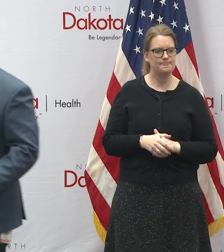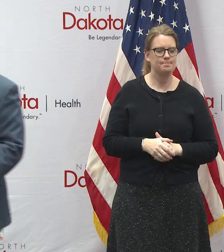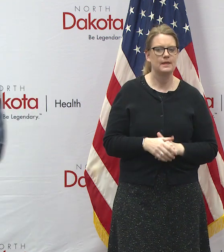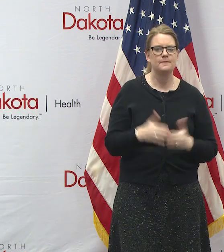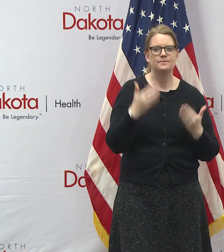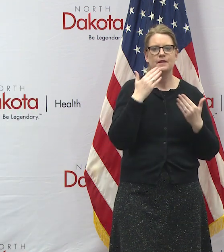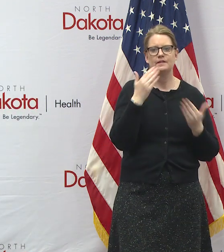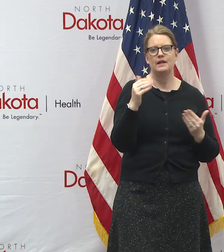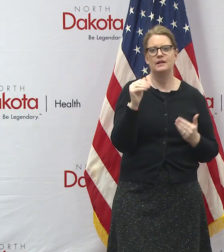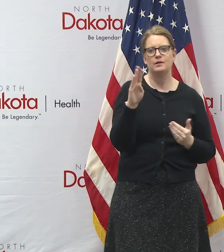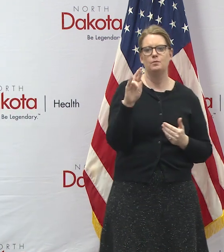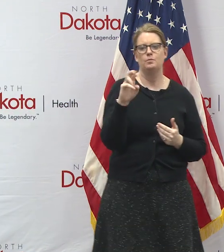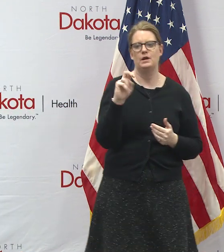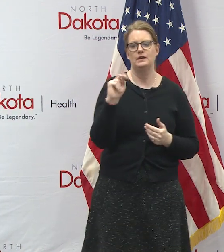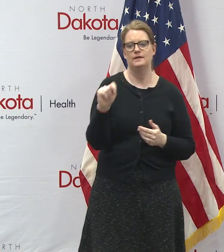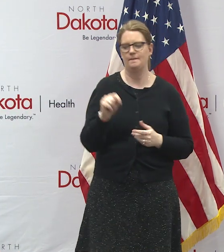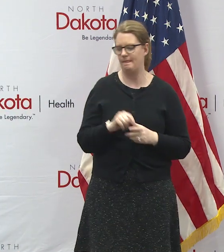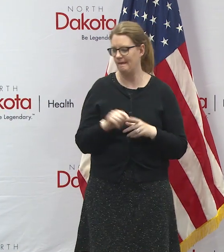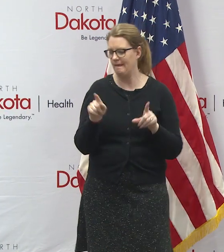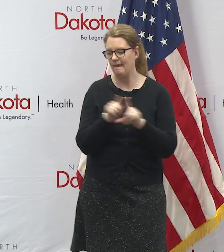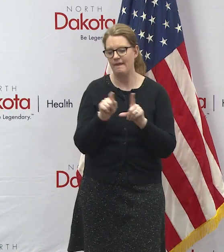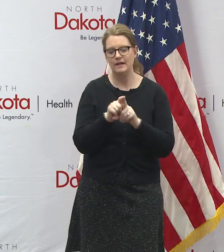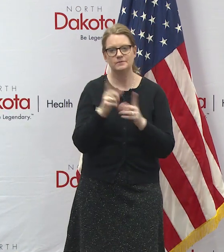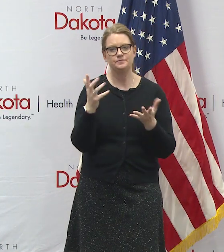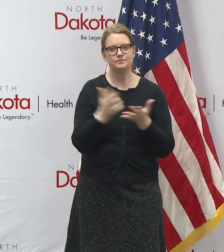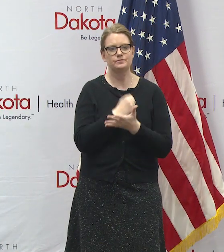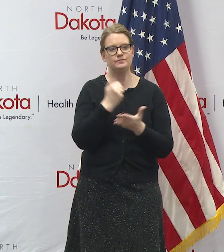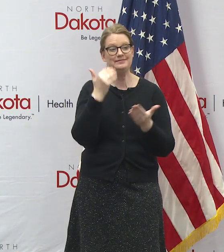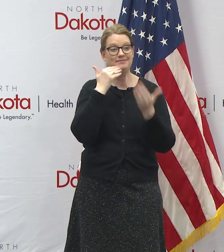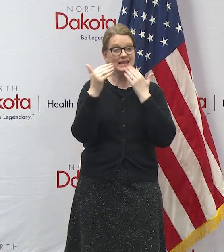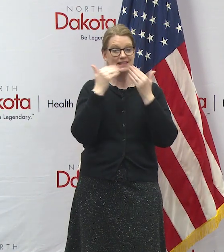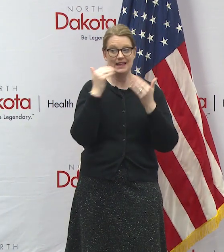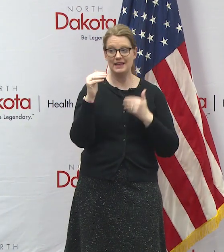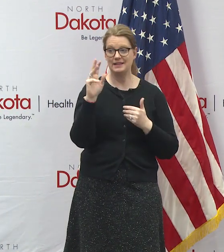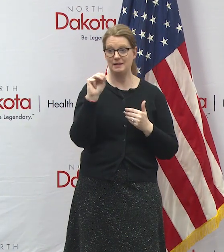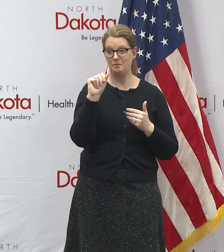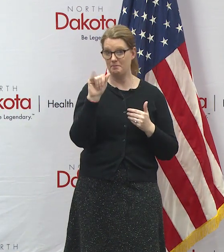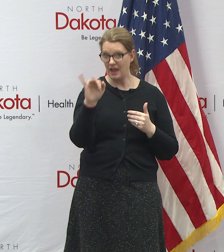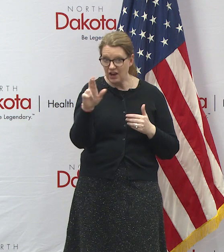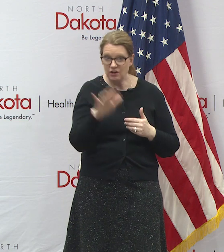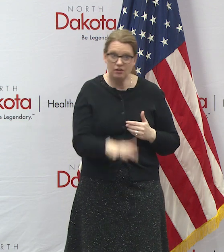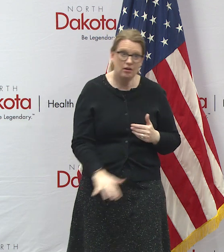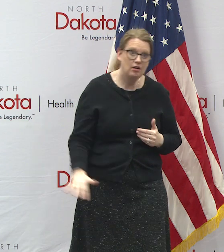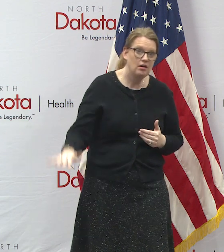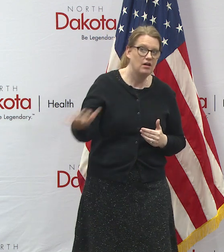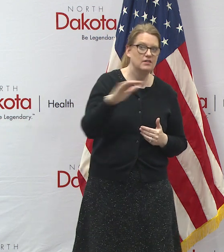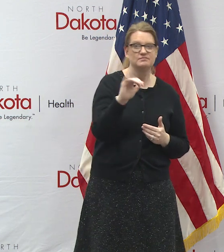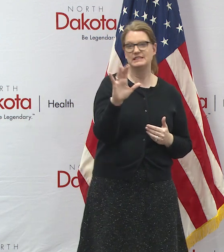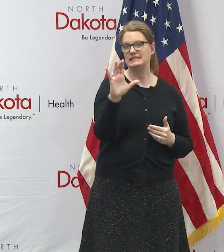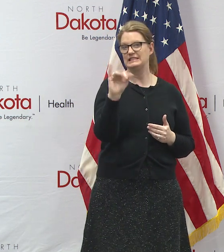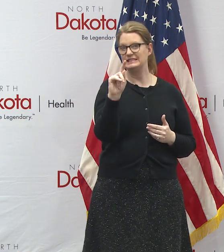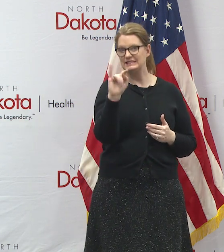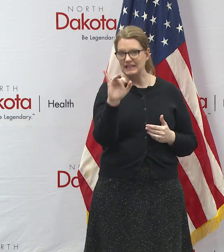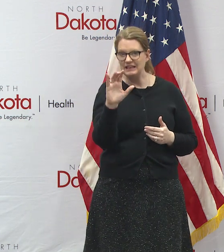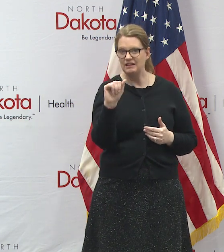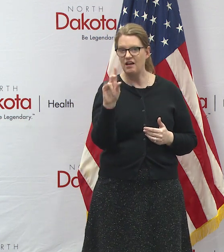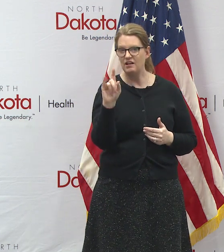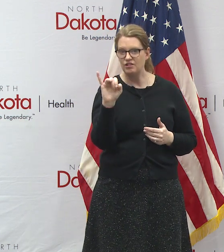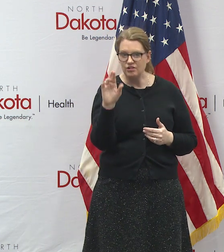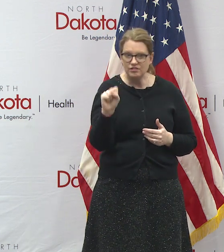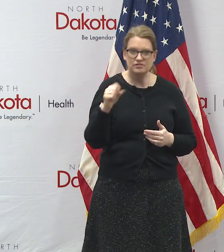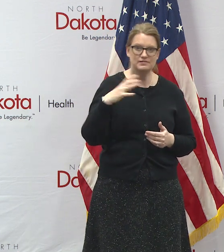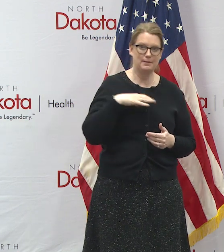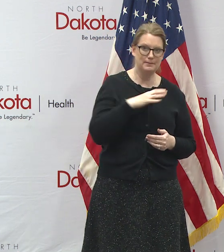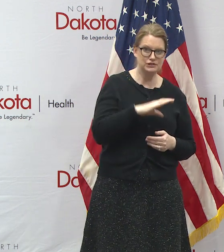thank you brent and i also want to take this time to thank all those mayors all those uh city auditors all those city commissioners as we know in north